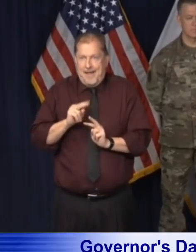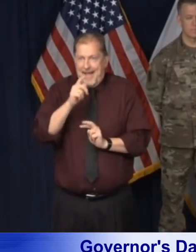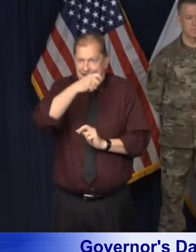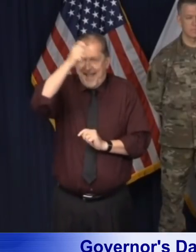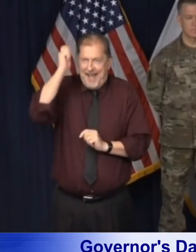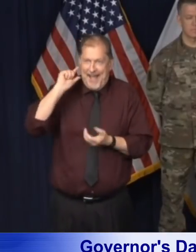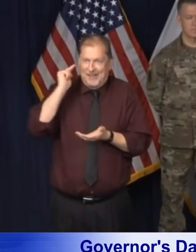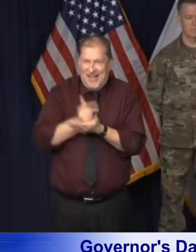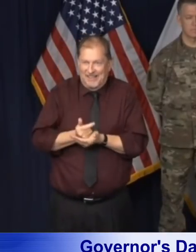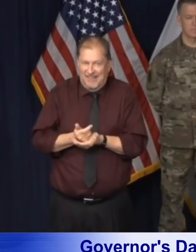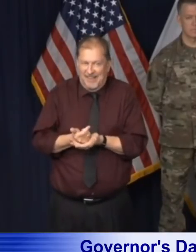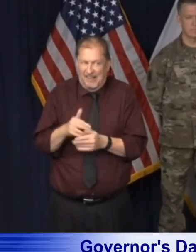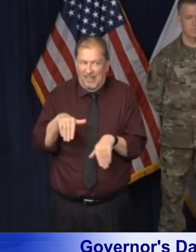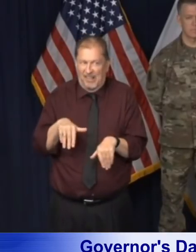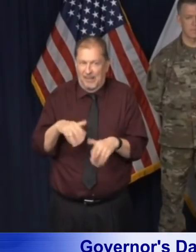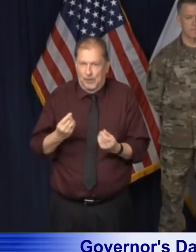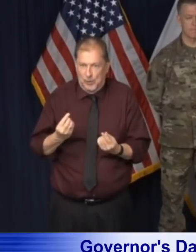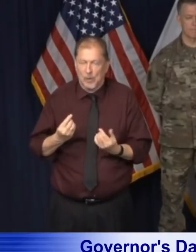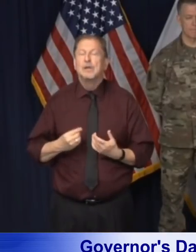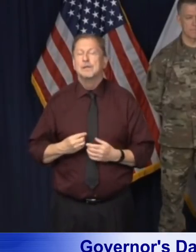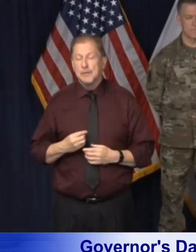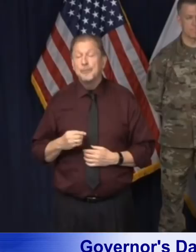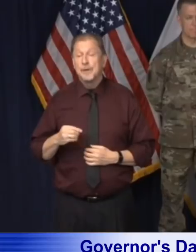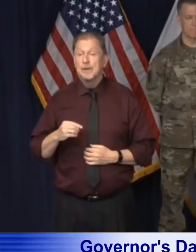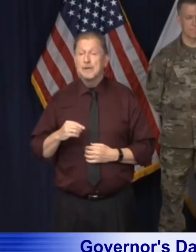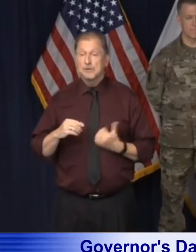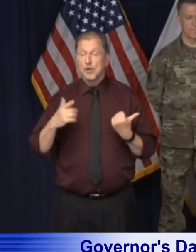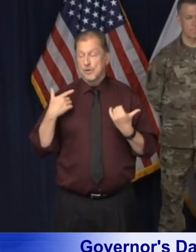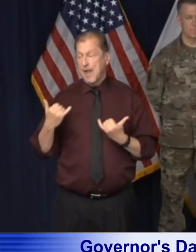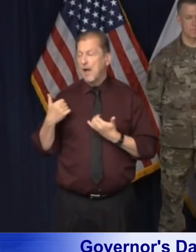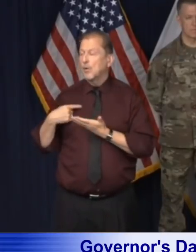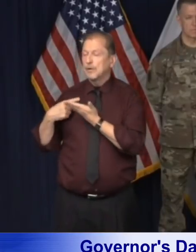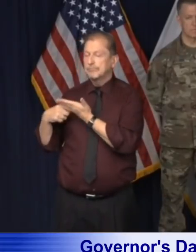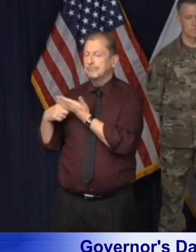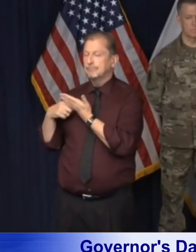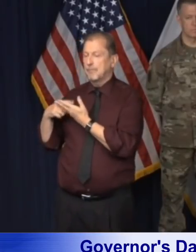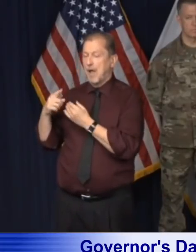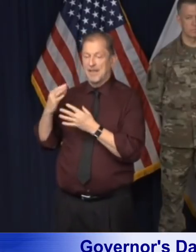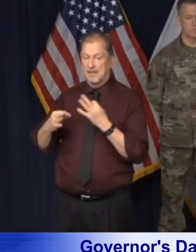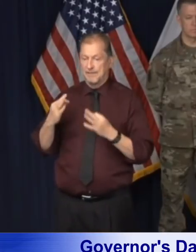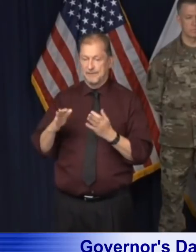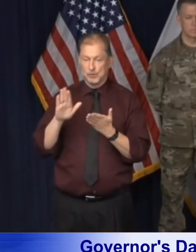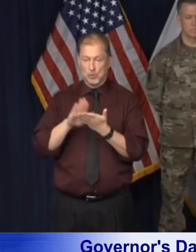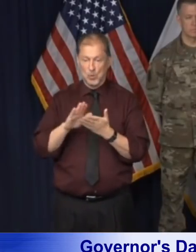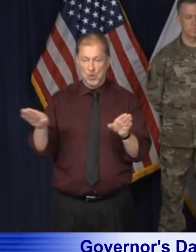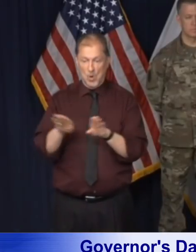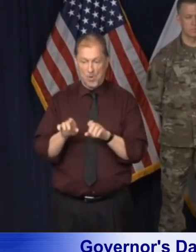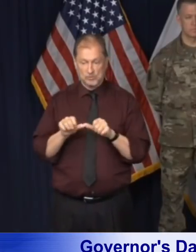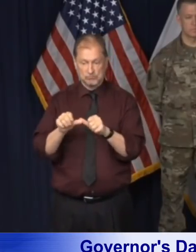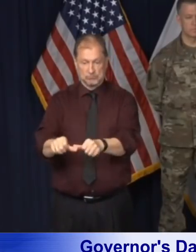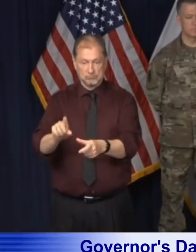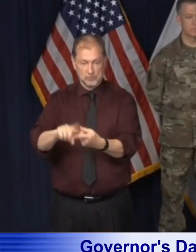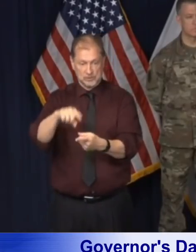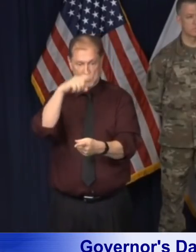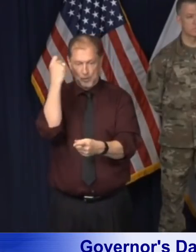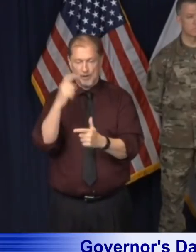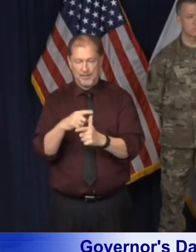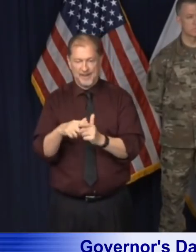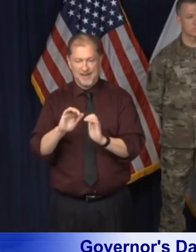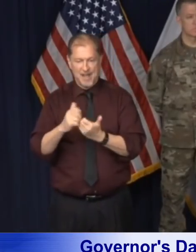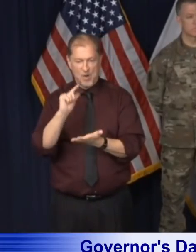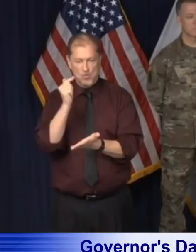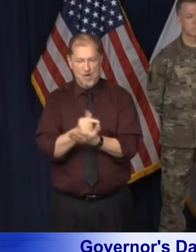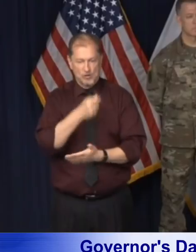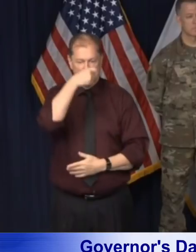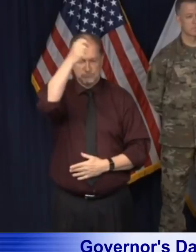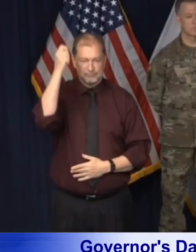what to do, um, in the event that we, that school isn't, you know, doesn't go back in session. But, um, but I, I